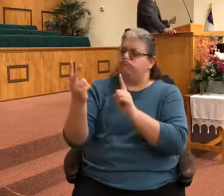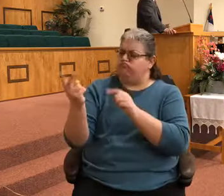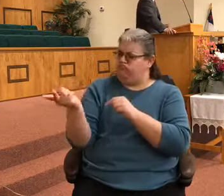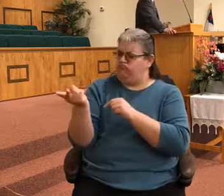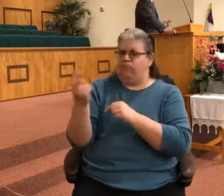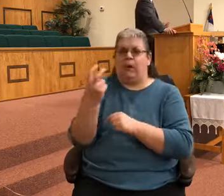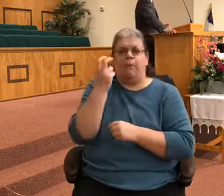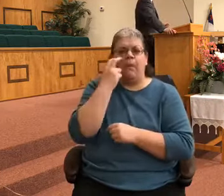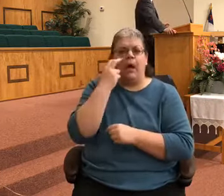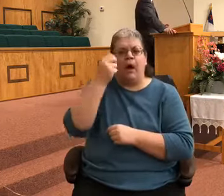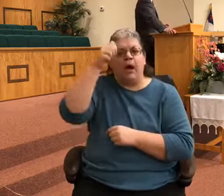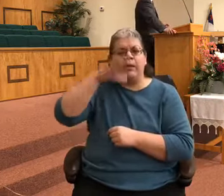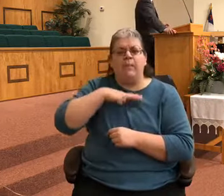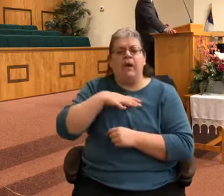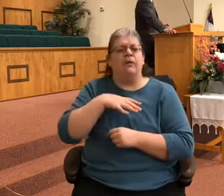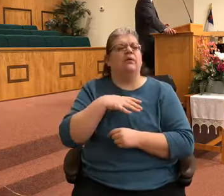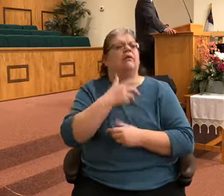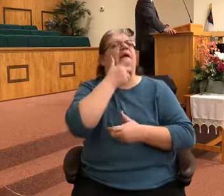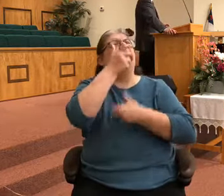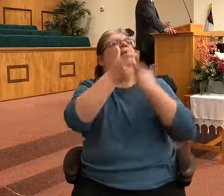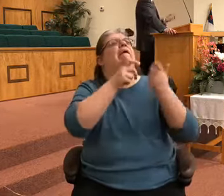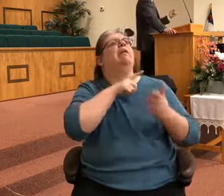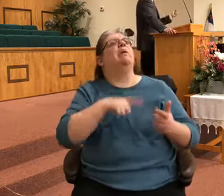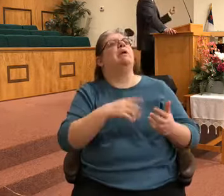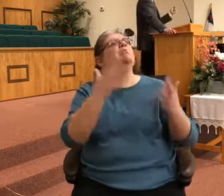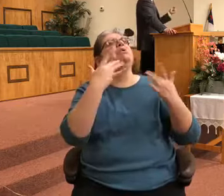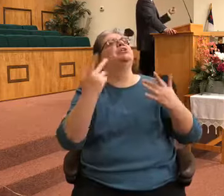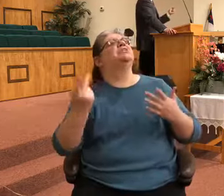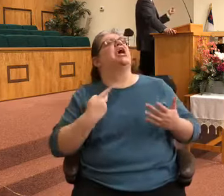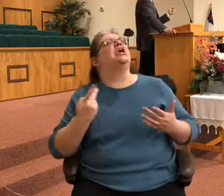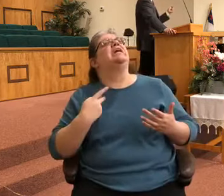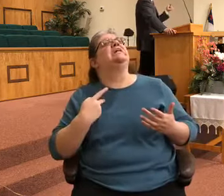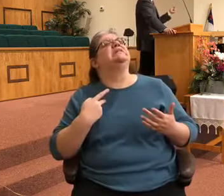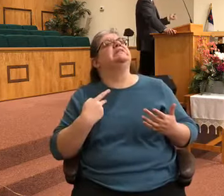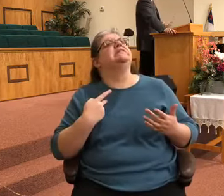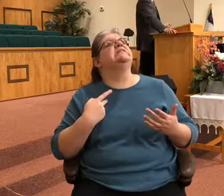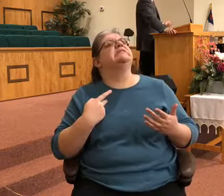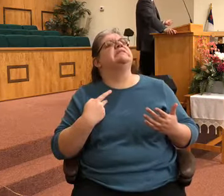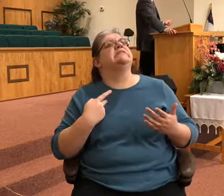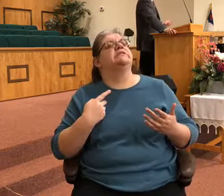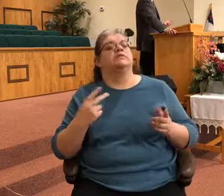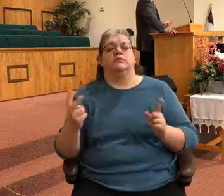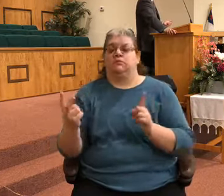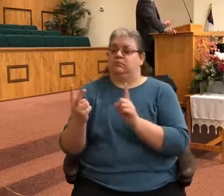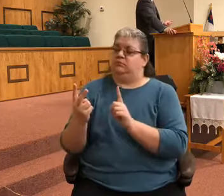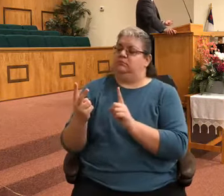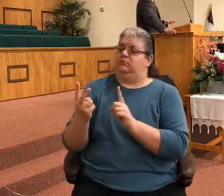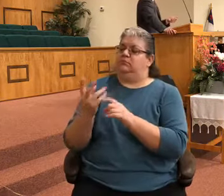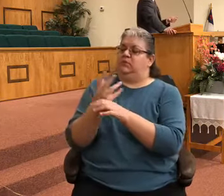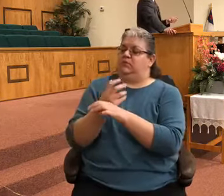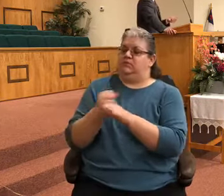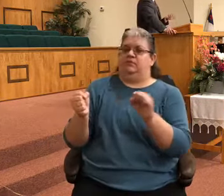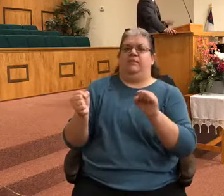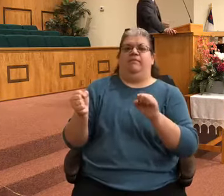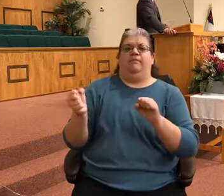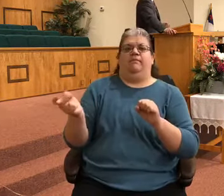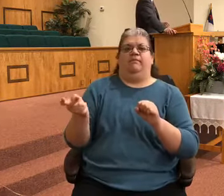have mercy on us. And they embraced the Lord's deliverance. And they got their sight.